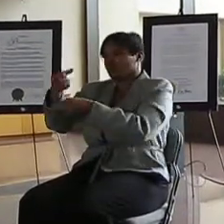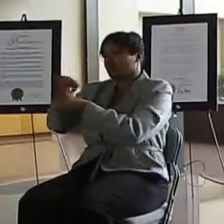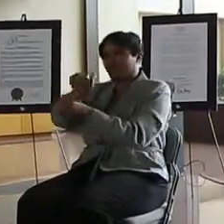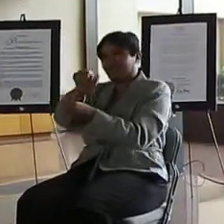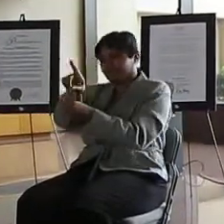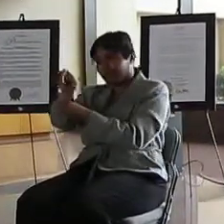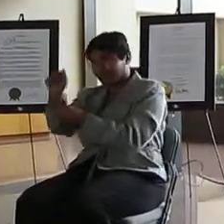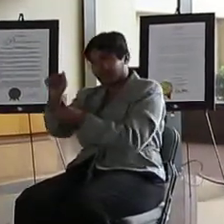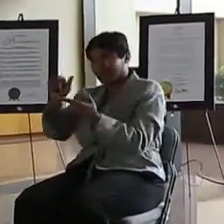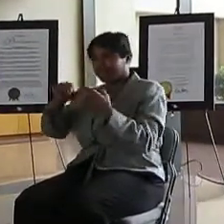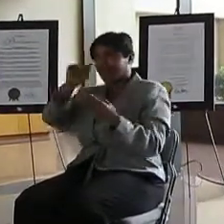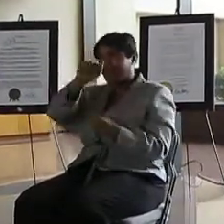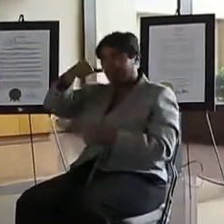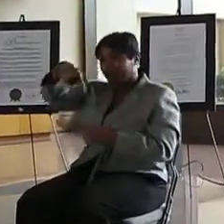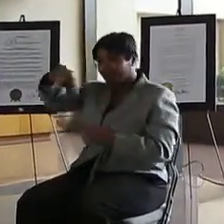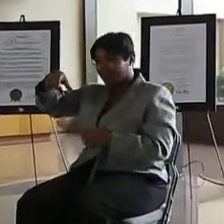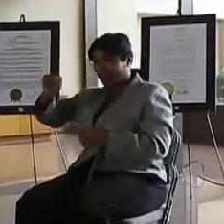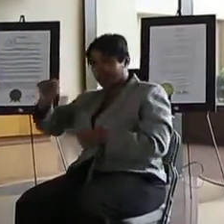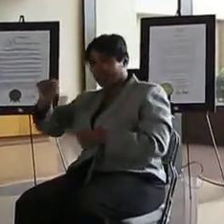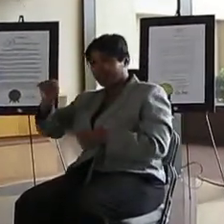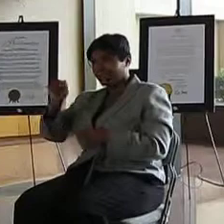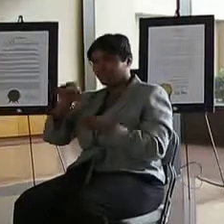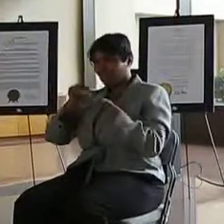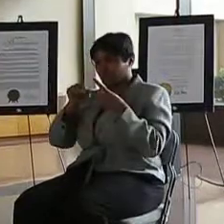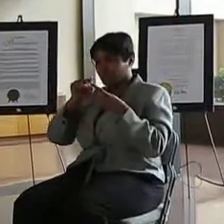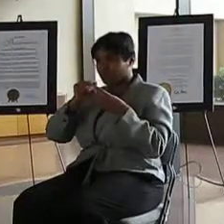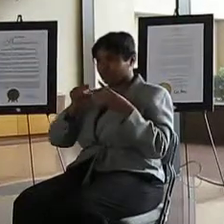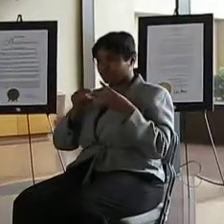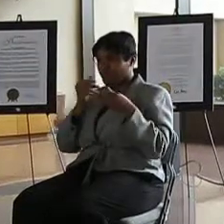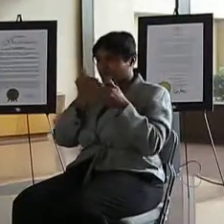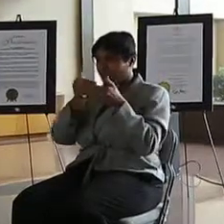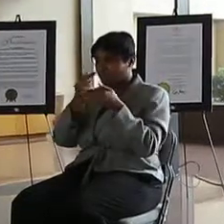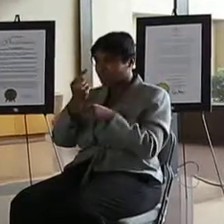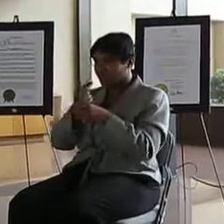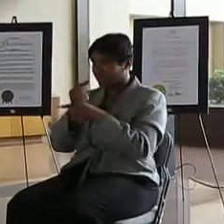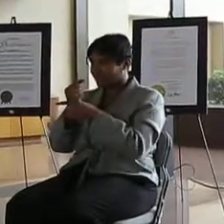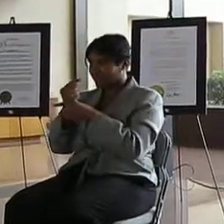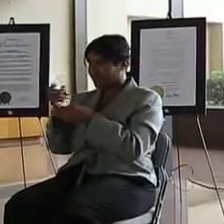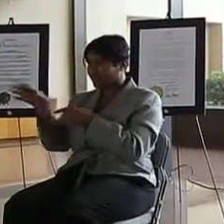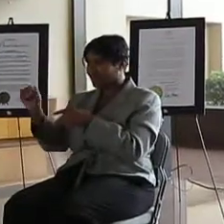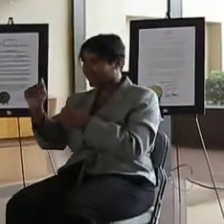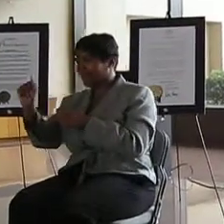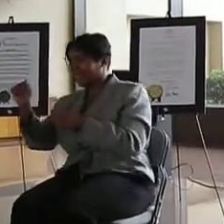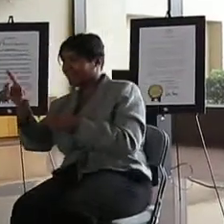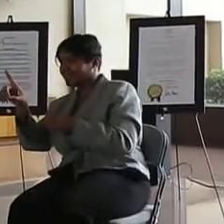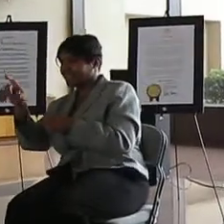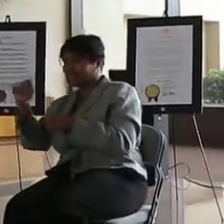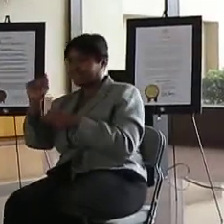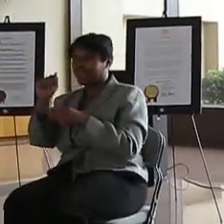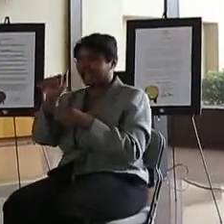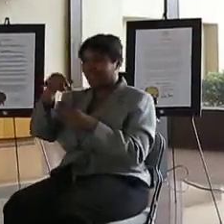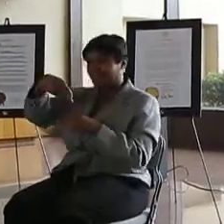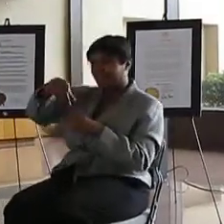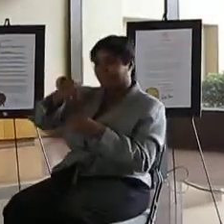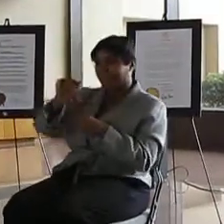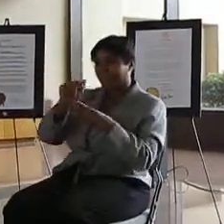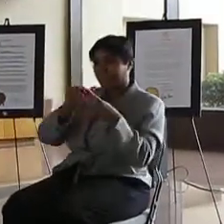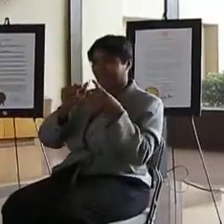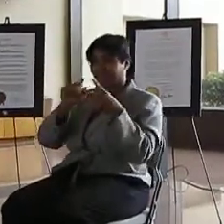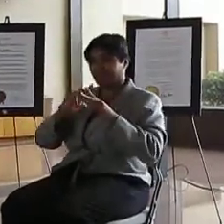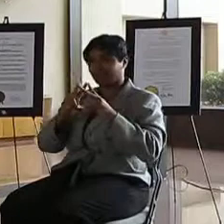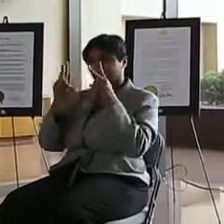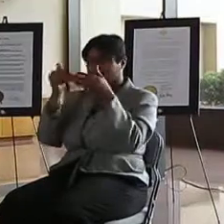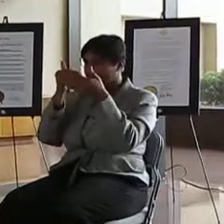APA are very close, and it didn't take